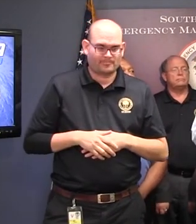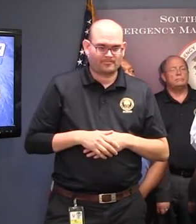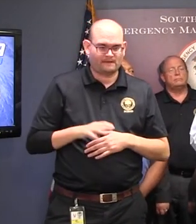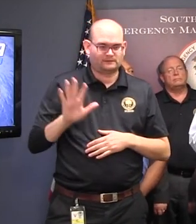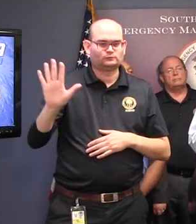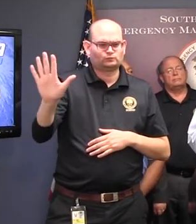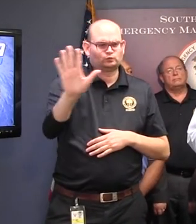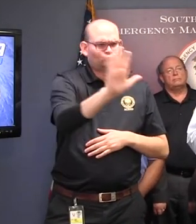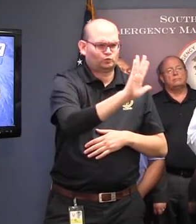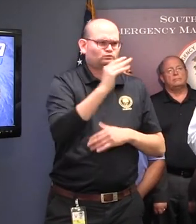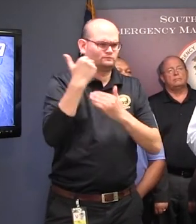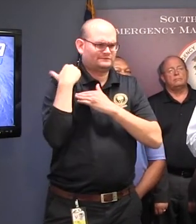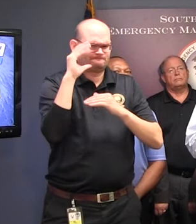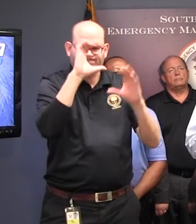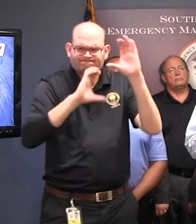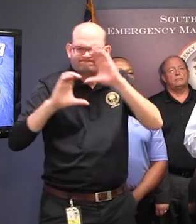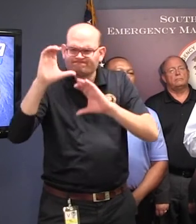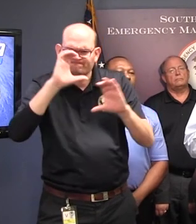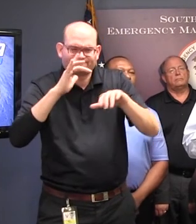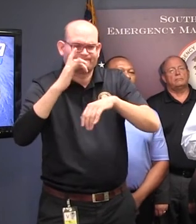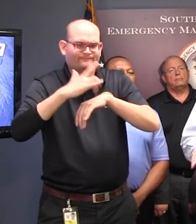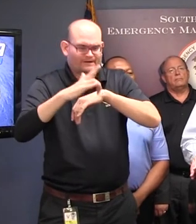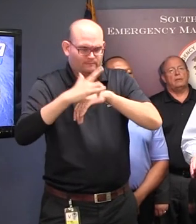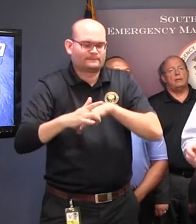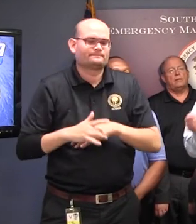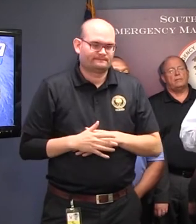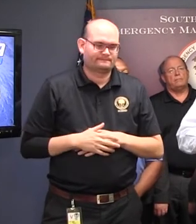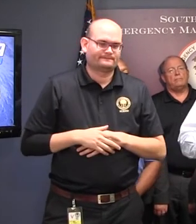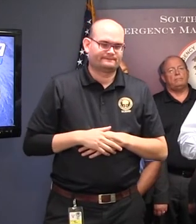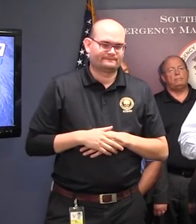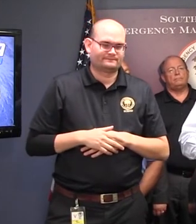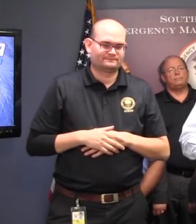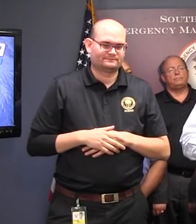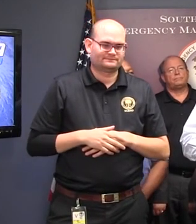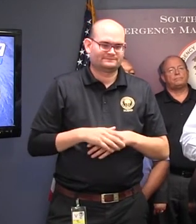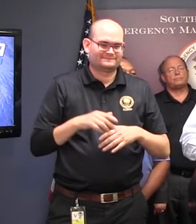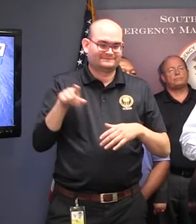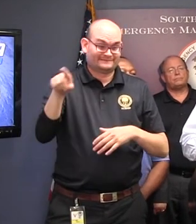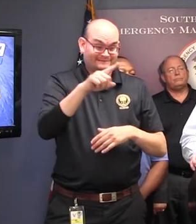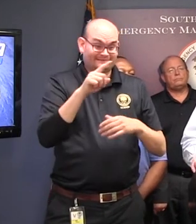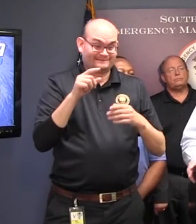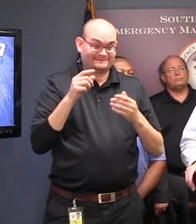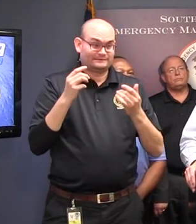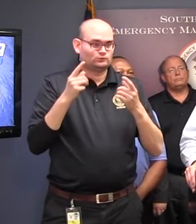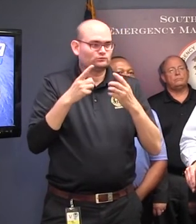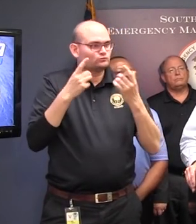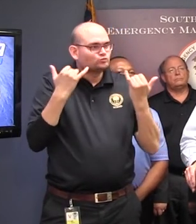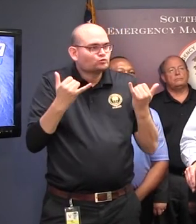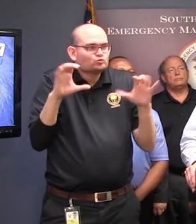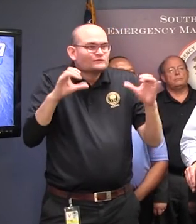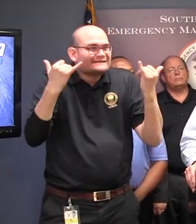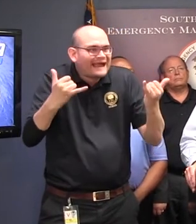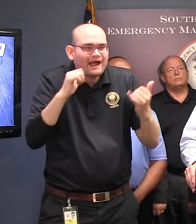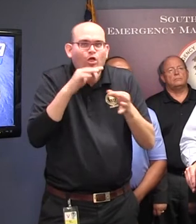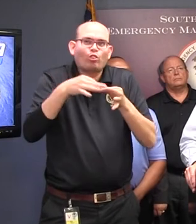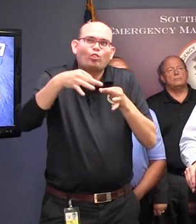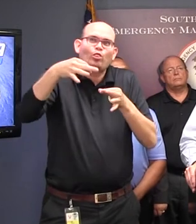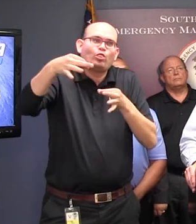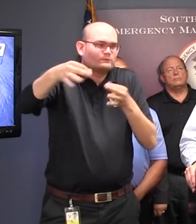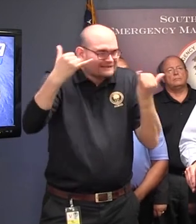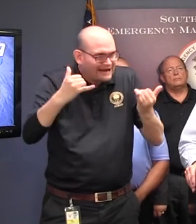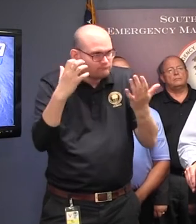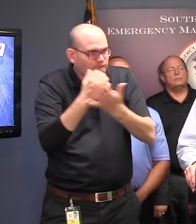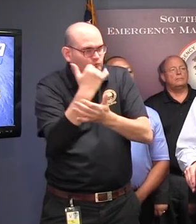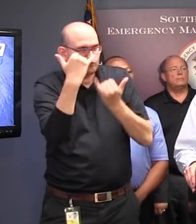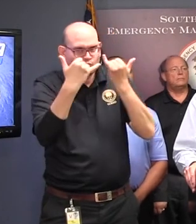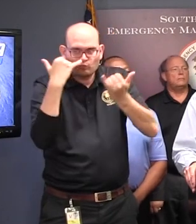to do is just understand you have to make those decisions, make those preparations, and go on and get it done now while we've got some time. Is there some concern